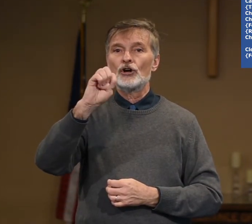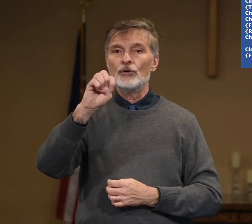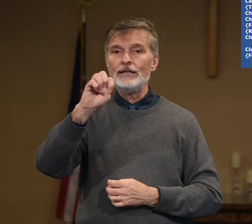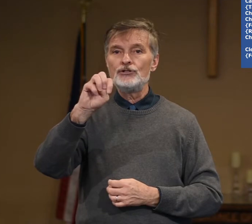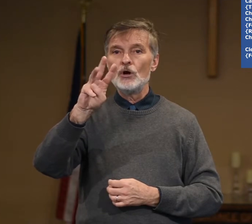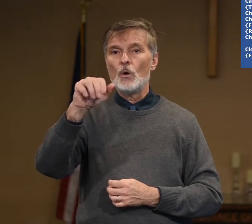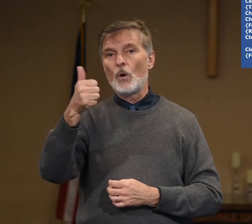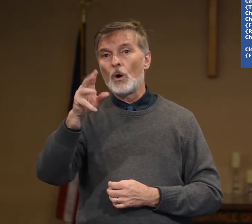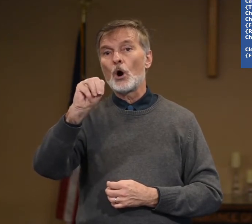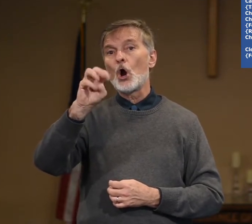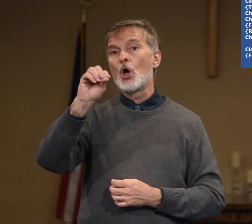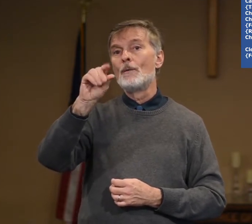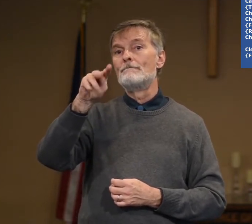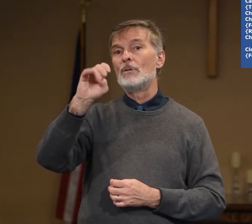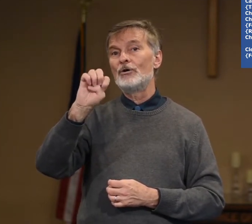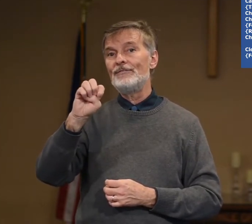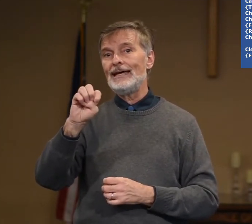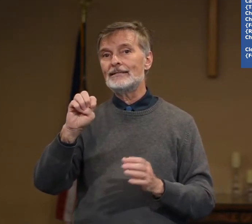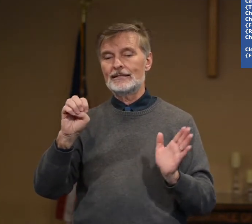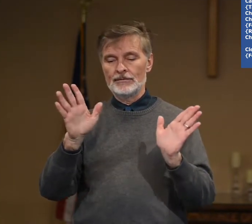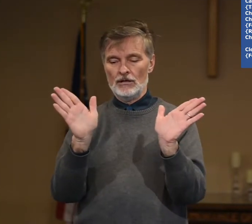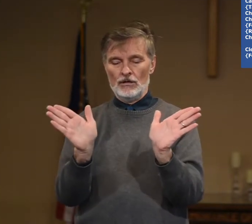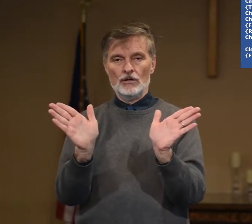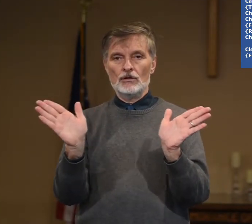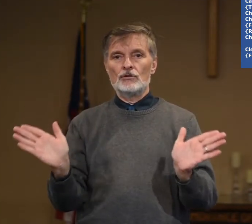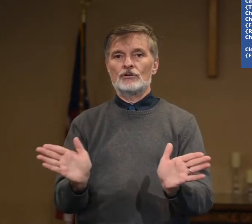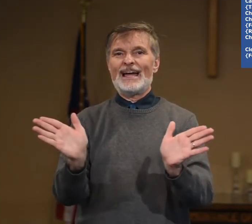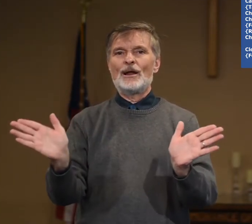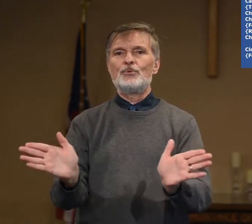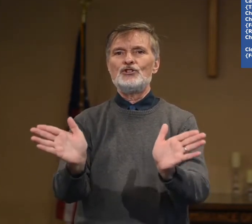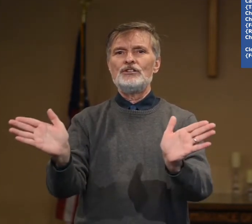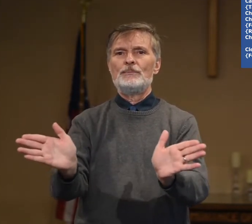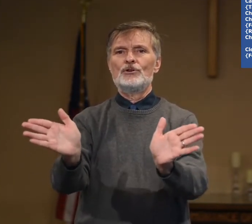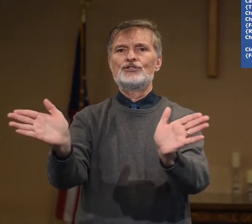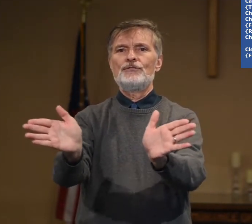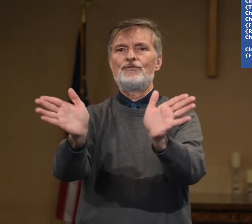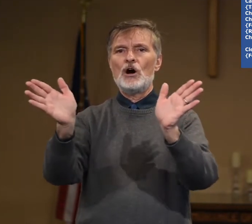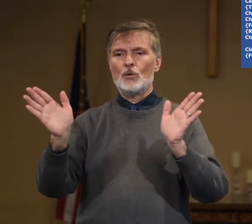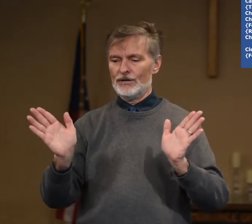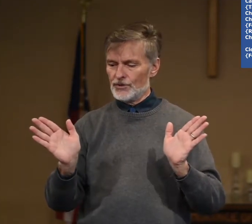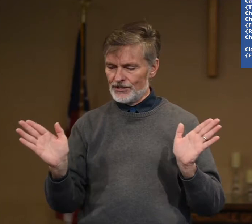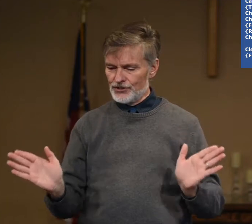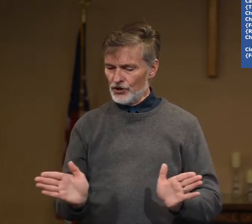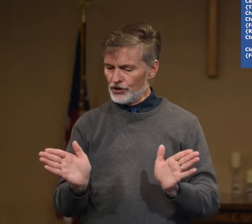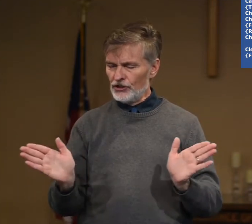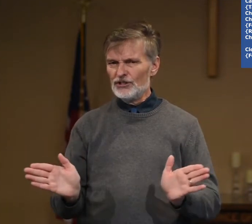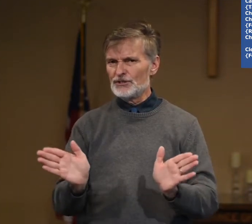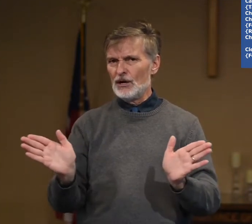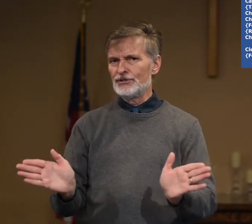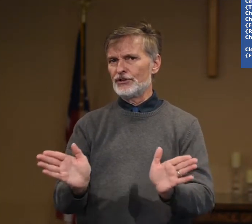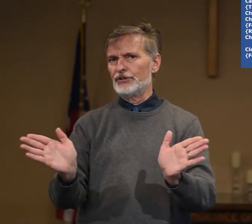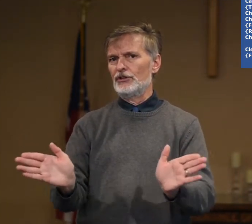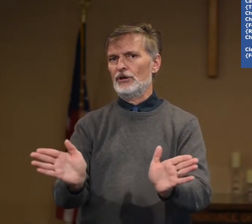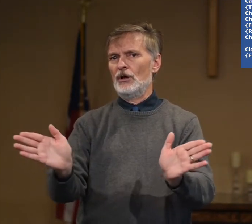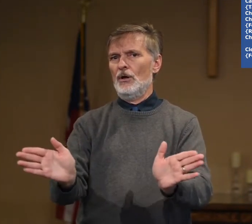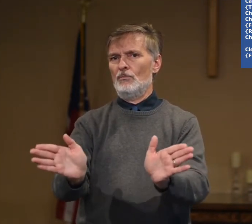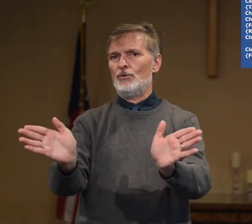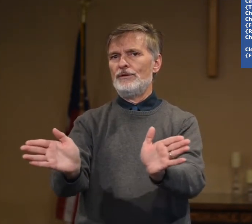Encourage or motivate. You're kind of pushing the person forward. So it's circular, small circular, moving